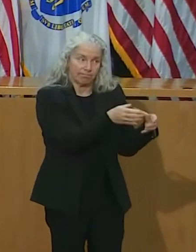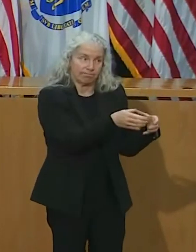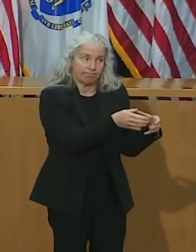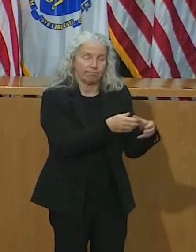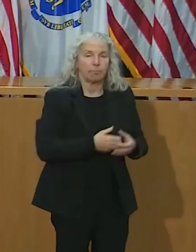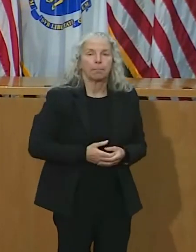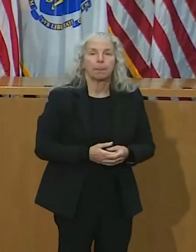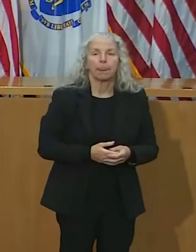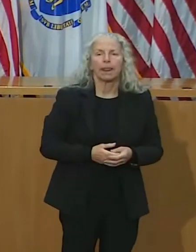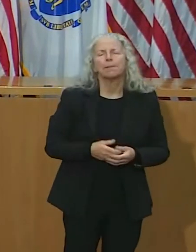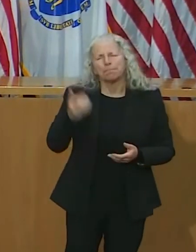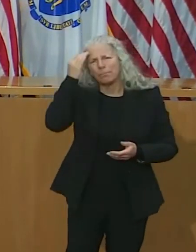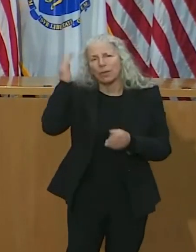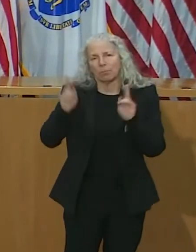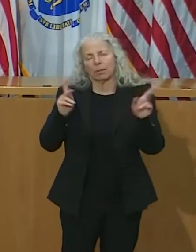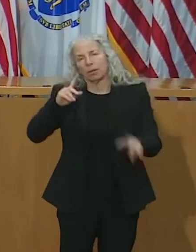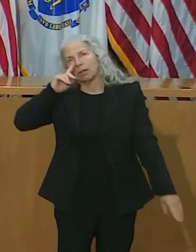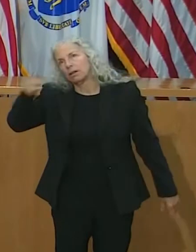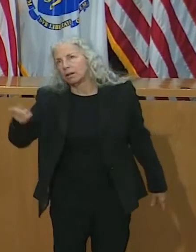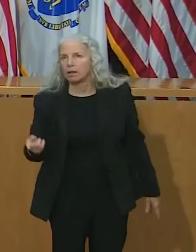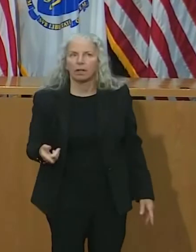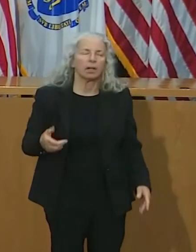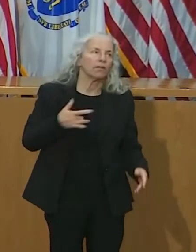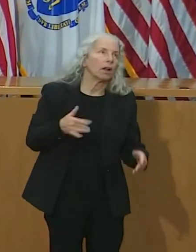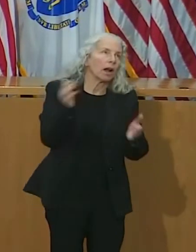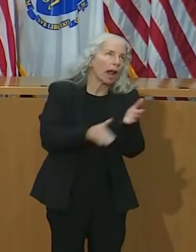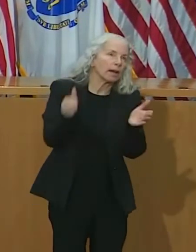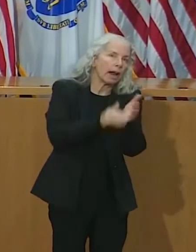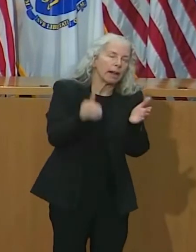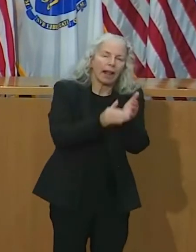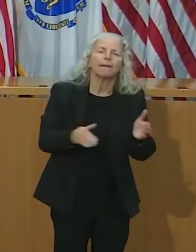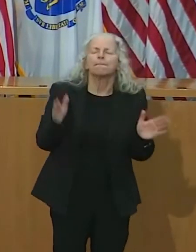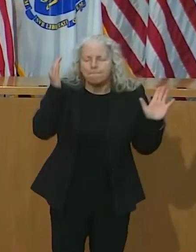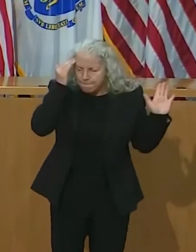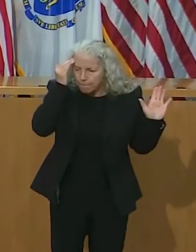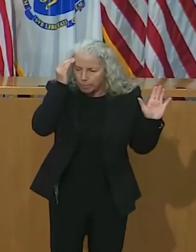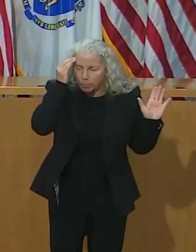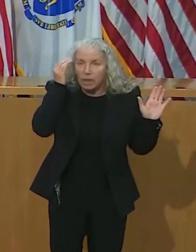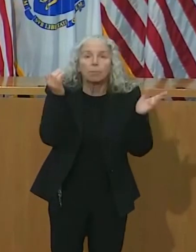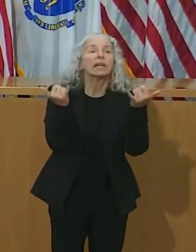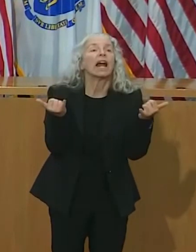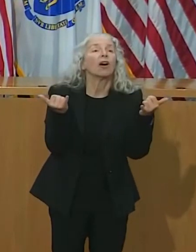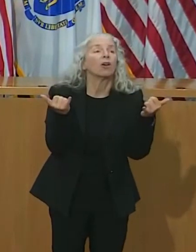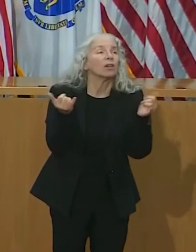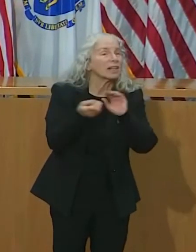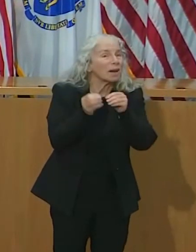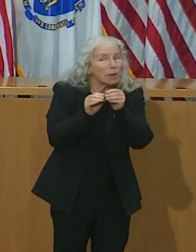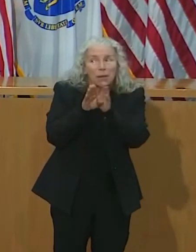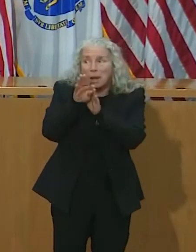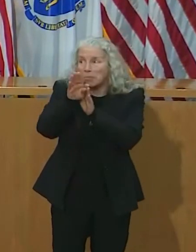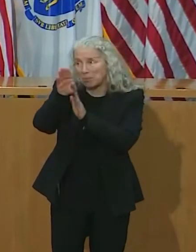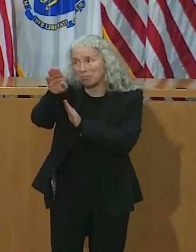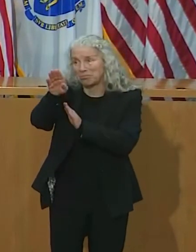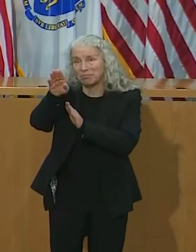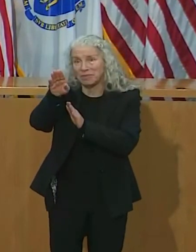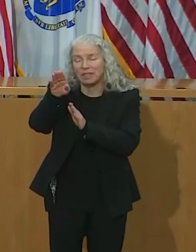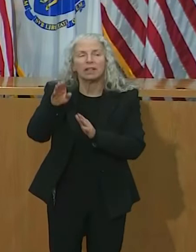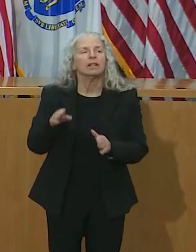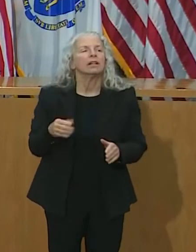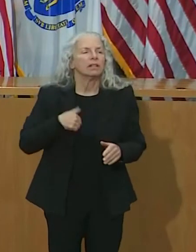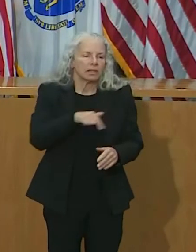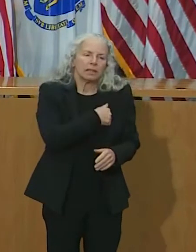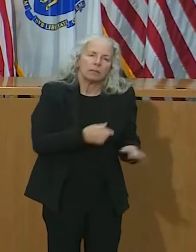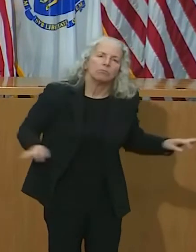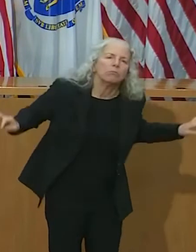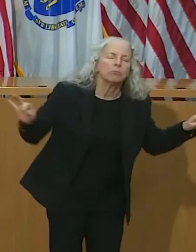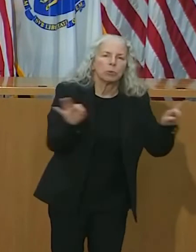I know people are tired of hearing me talk about this stuff. But we are in the midst of a second surge. And it's critical that